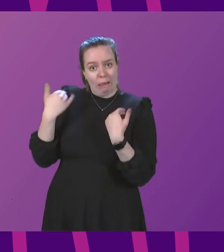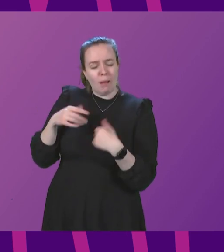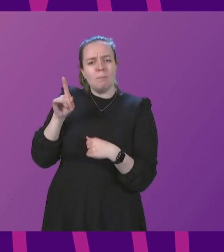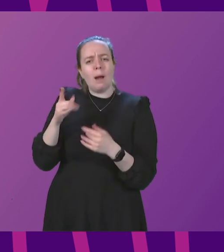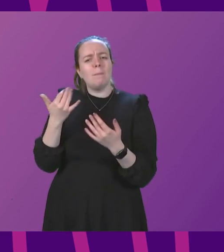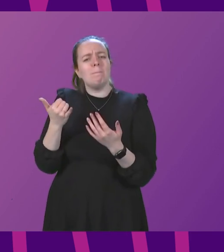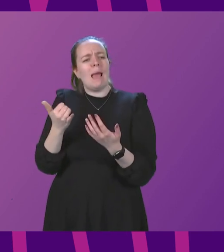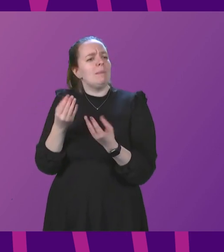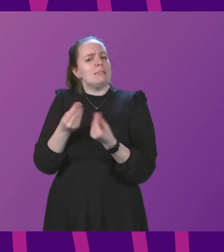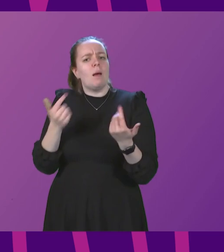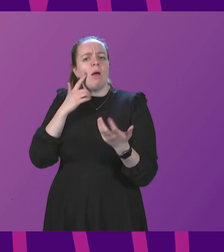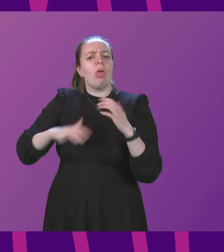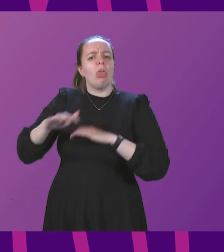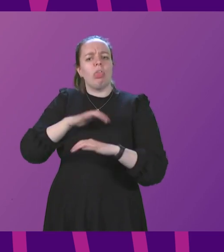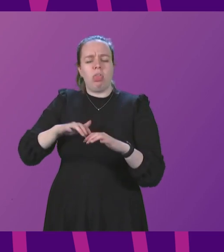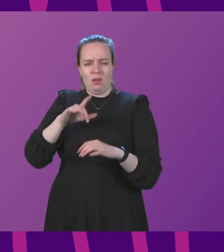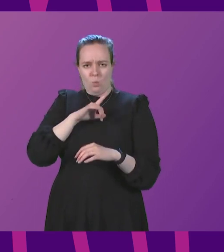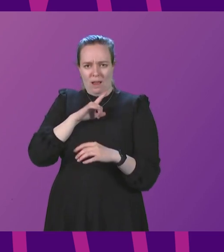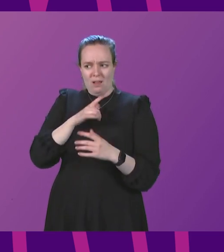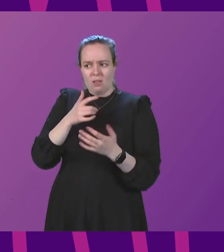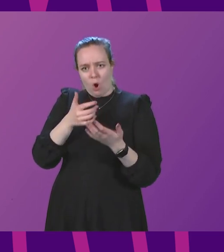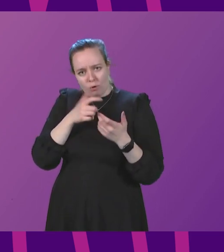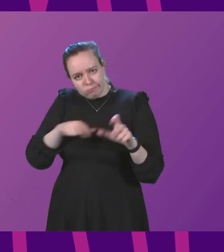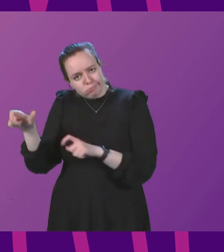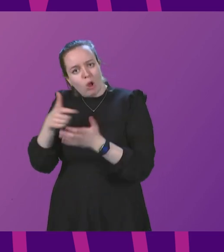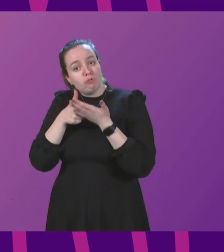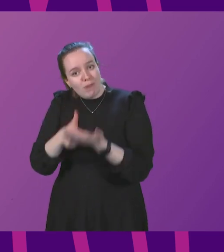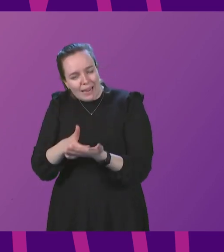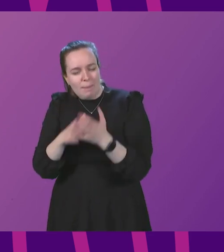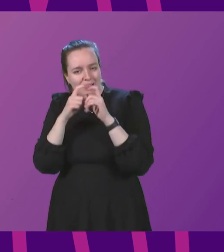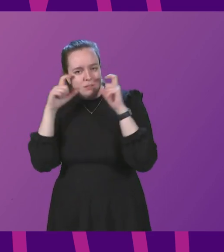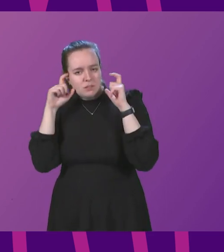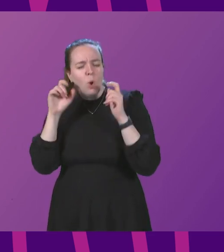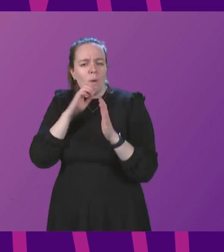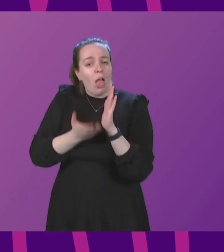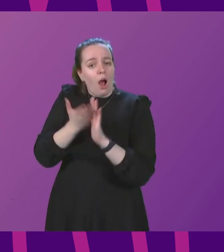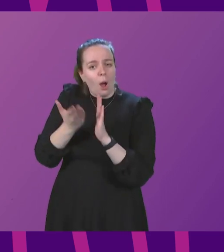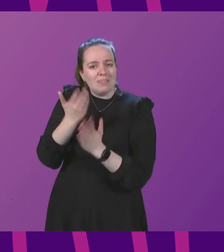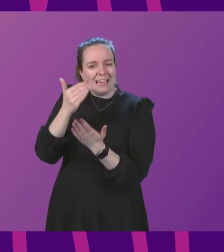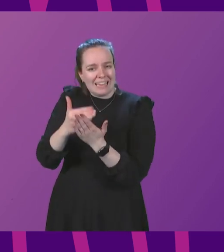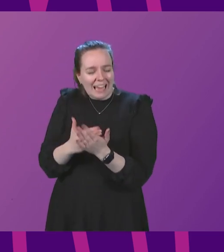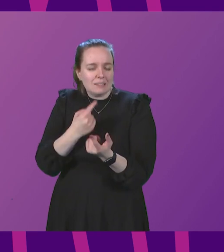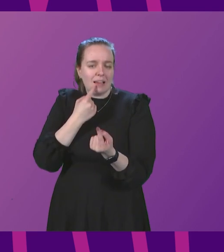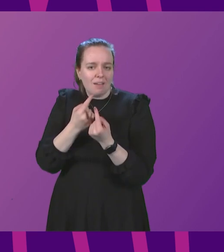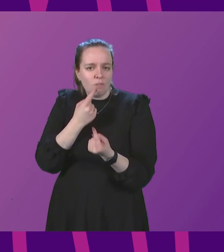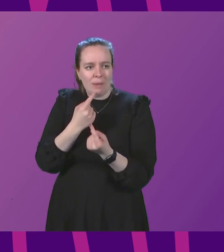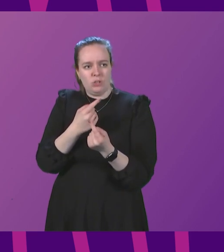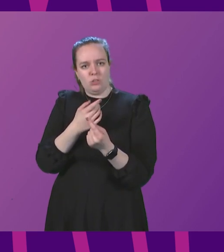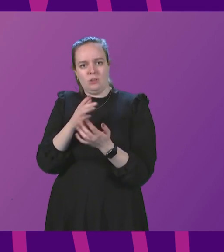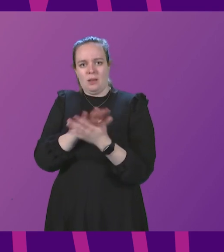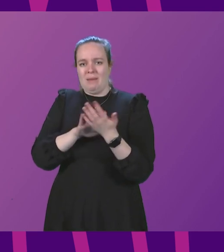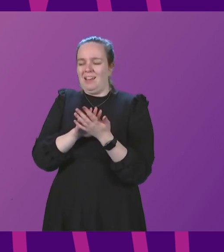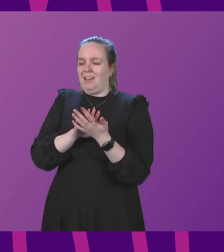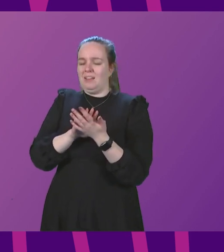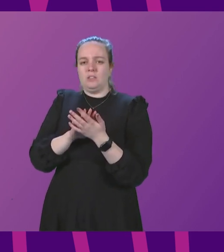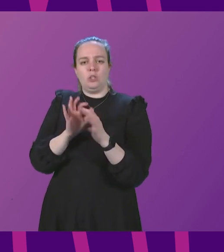be some confusion given the ongoing recommendation to wear face coverings so will there be updated guidance and information to avoid that